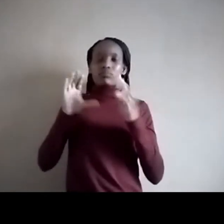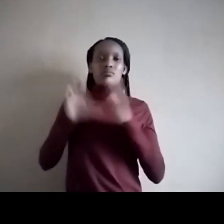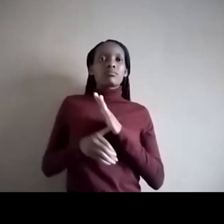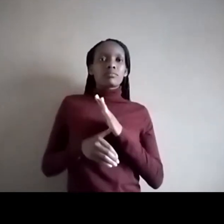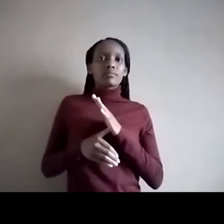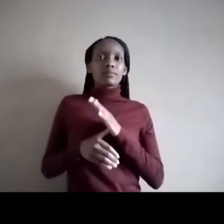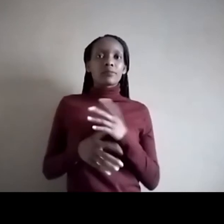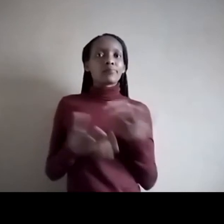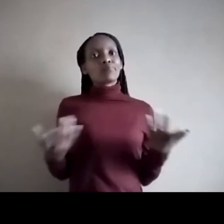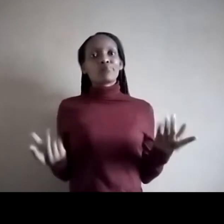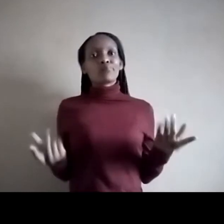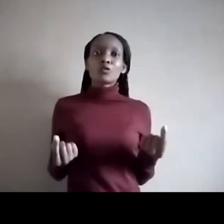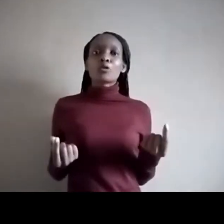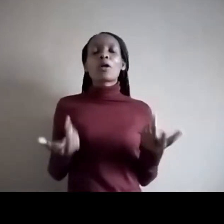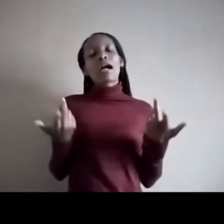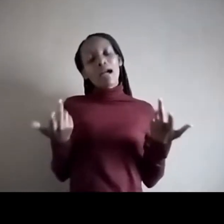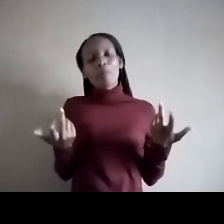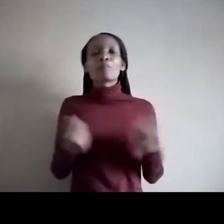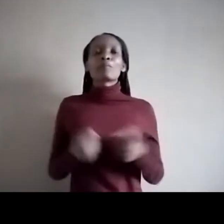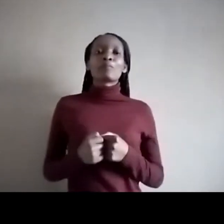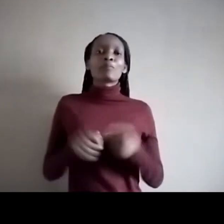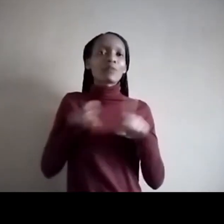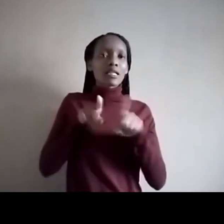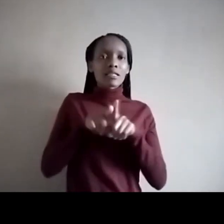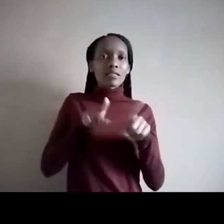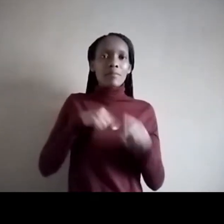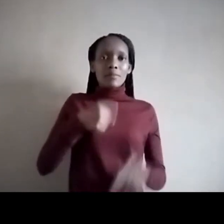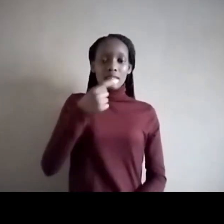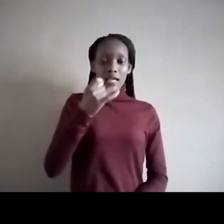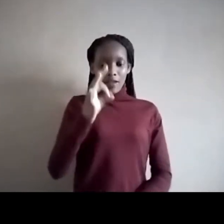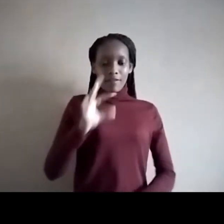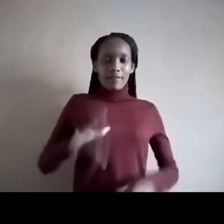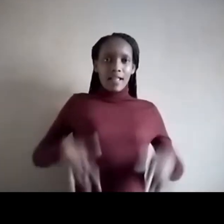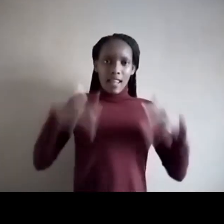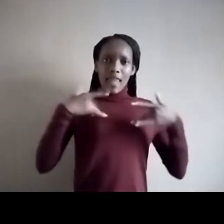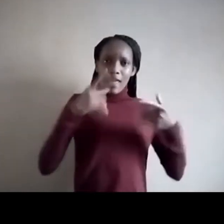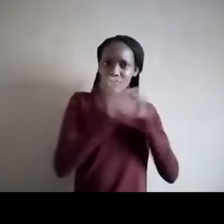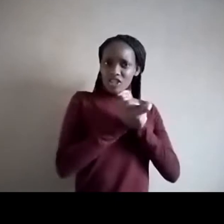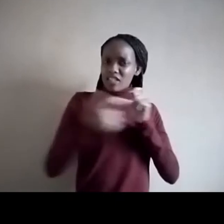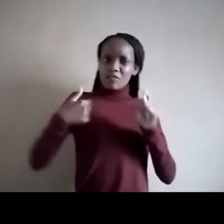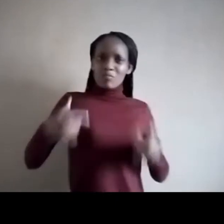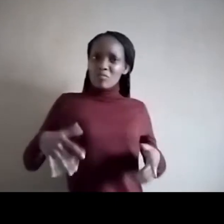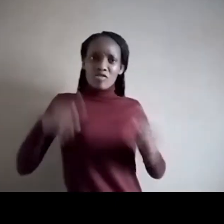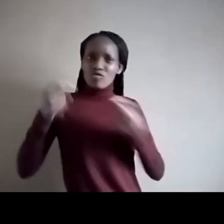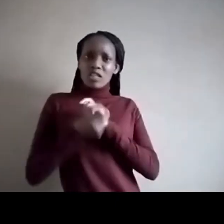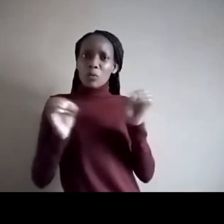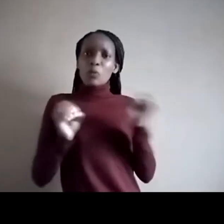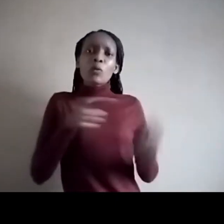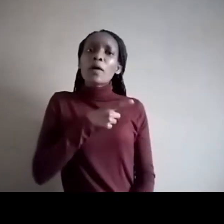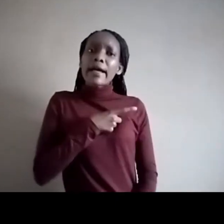the very same philosophy to say, if life is changing, why would I not change with it? And amazingly,